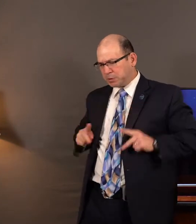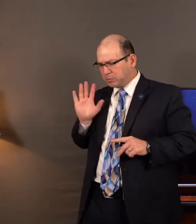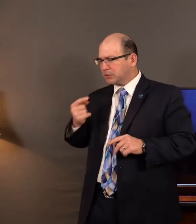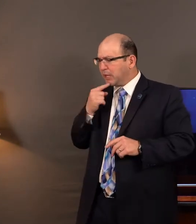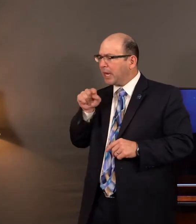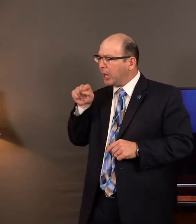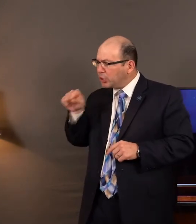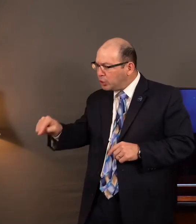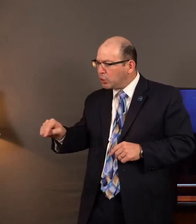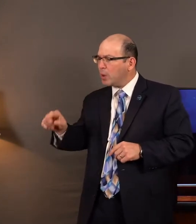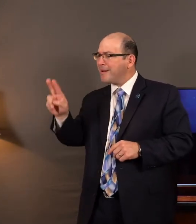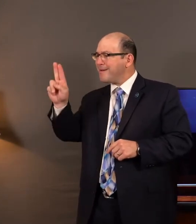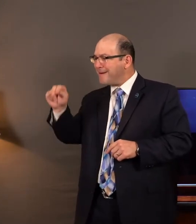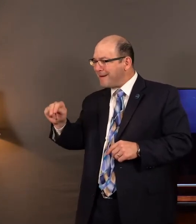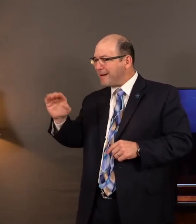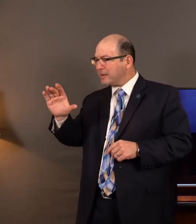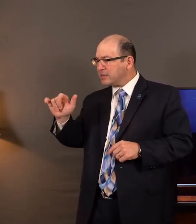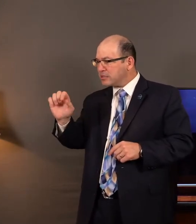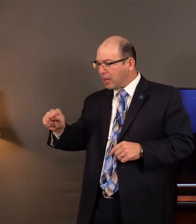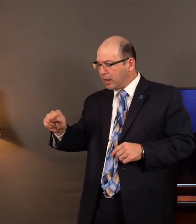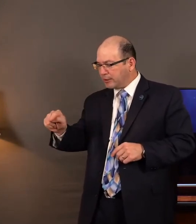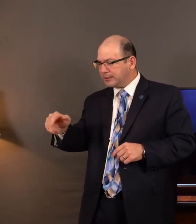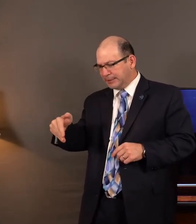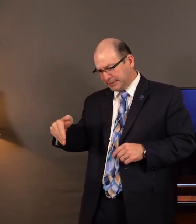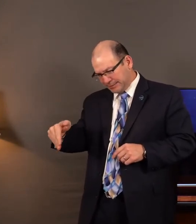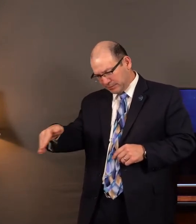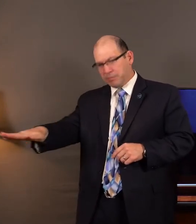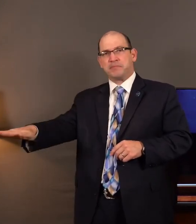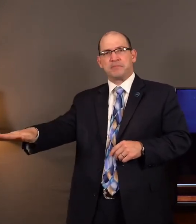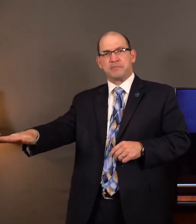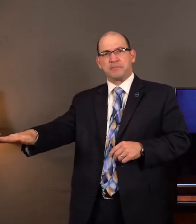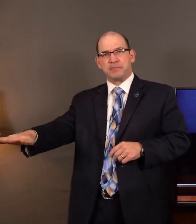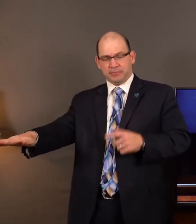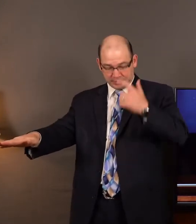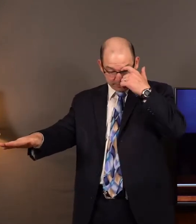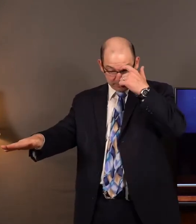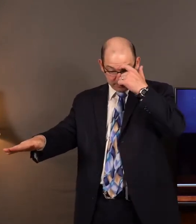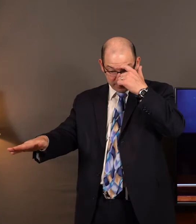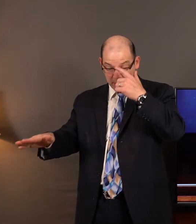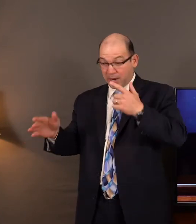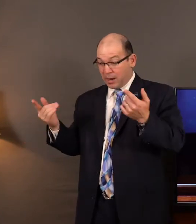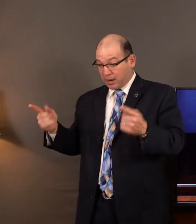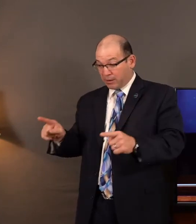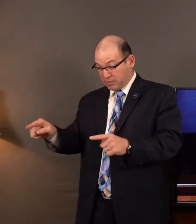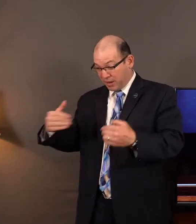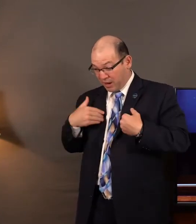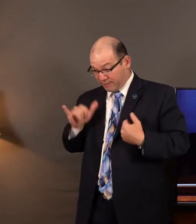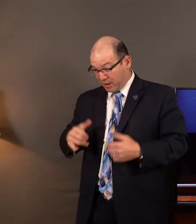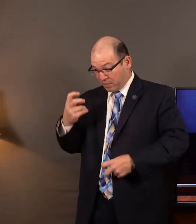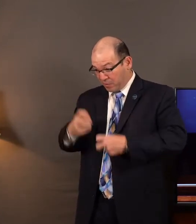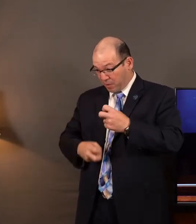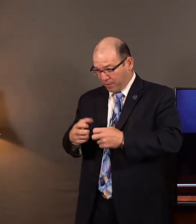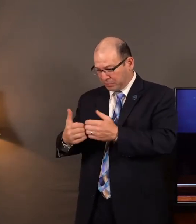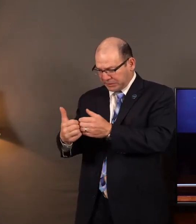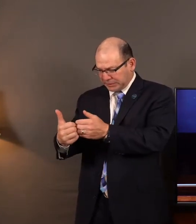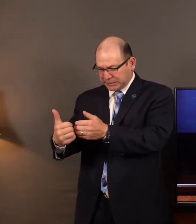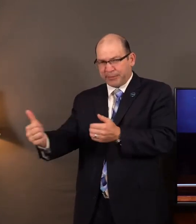unclean. It goes on to say. And all the days wherein the plague shall be in him. He shall be defiled. He is